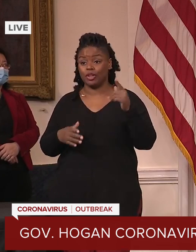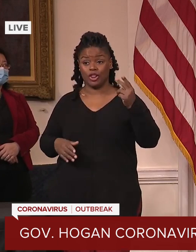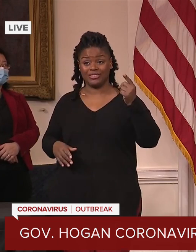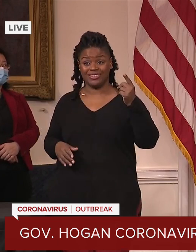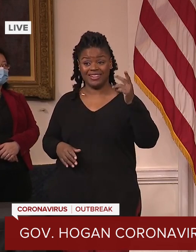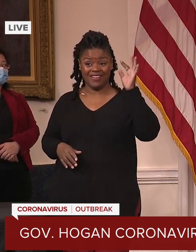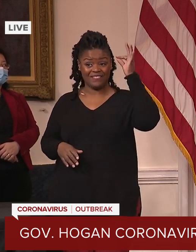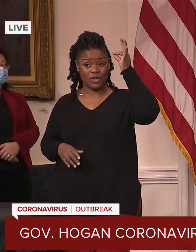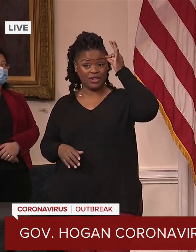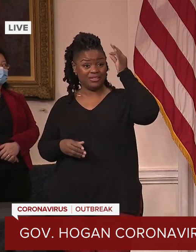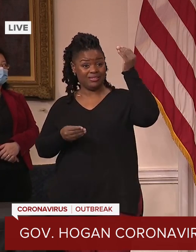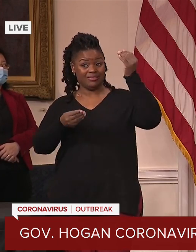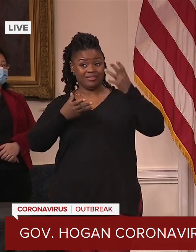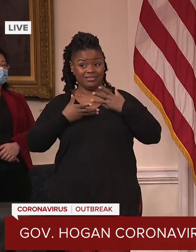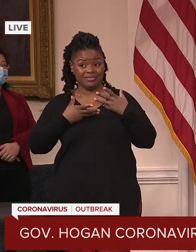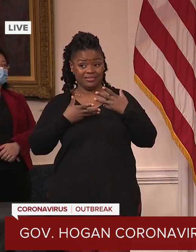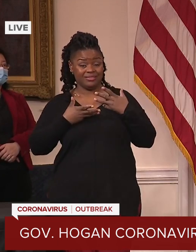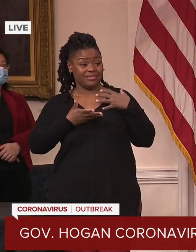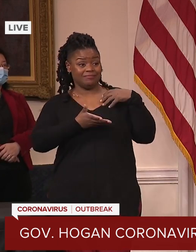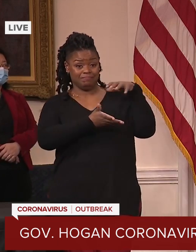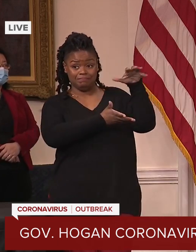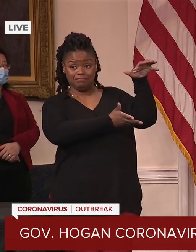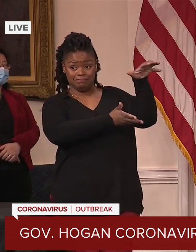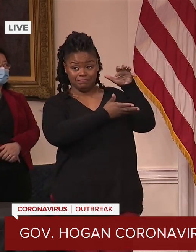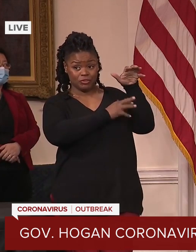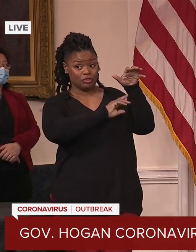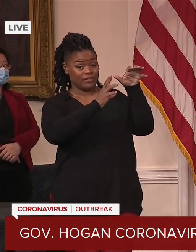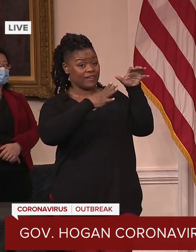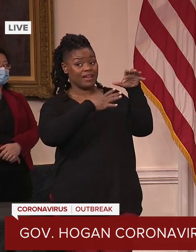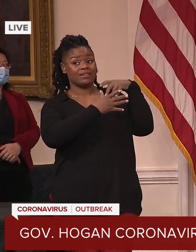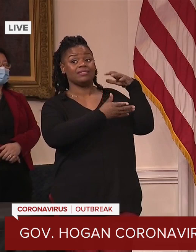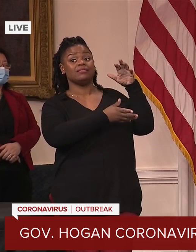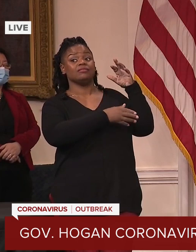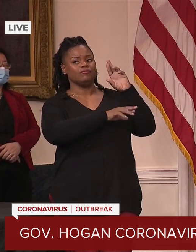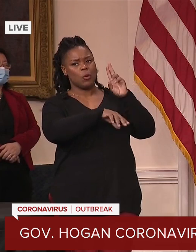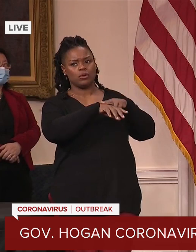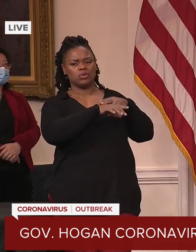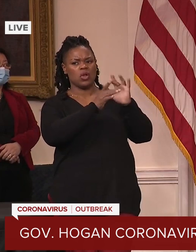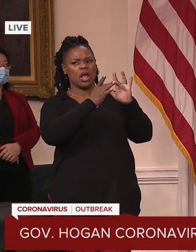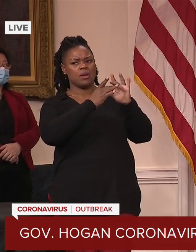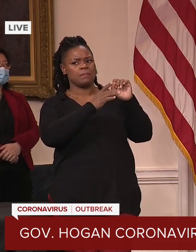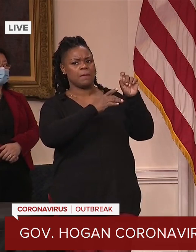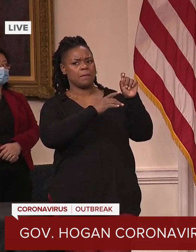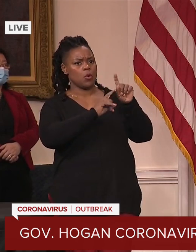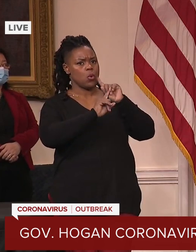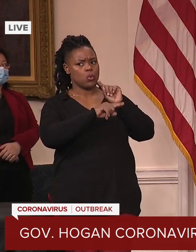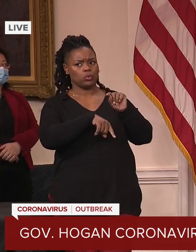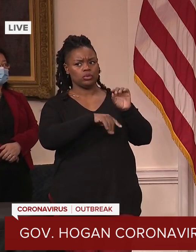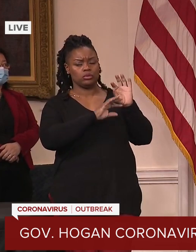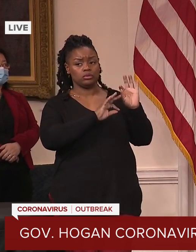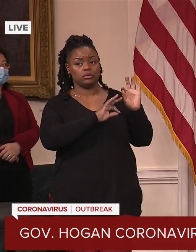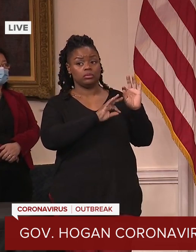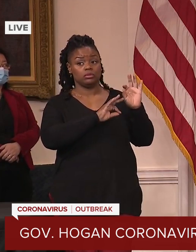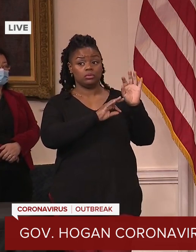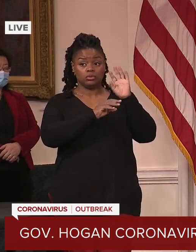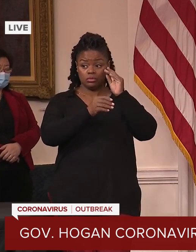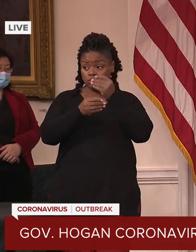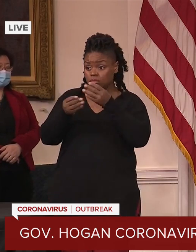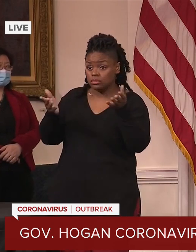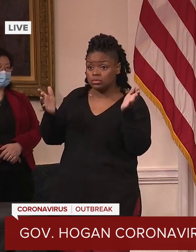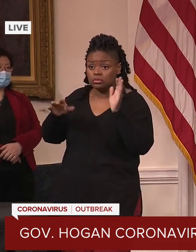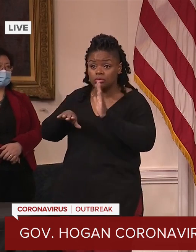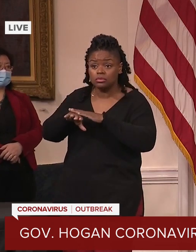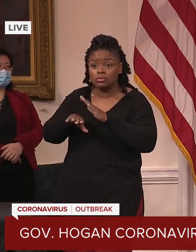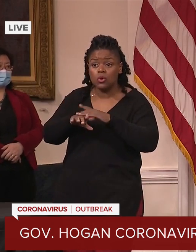is what you're going to get. We then get online. We place the order. We tell them that's what you're going to get. You may get it on Monday or